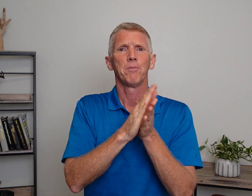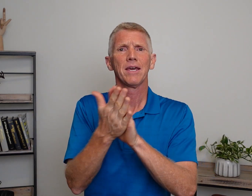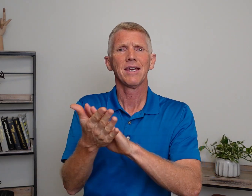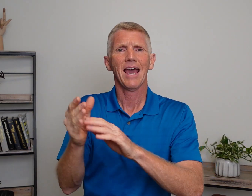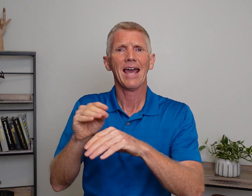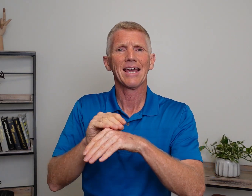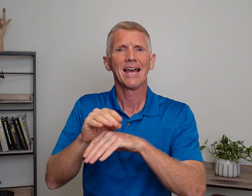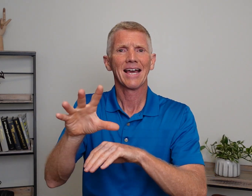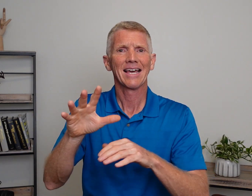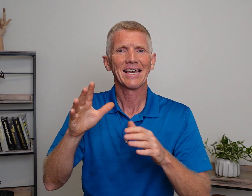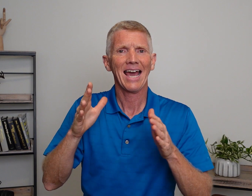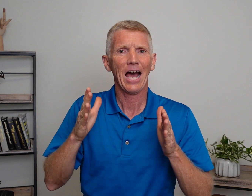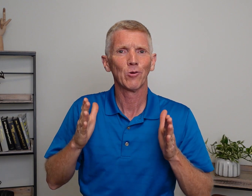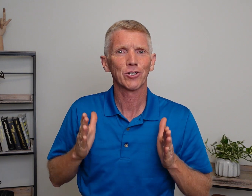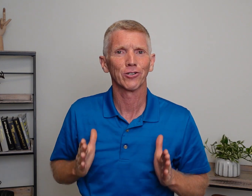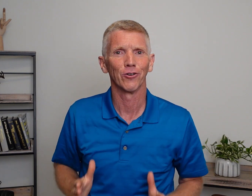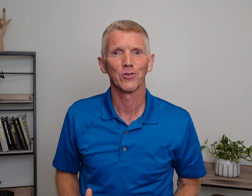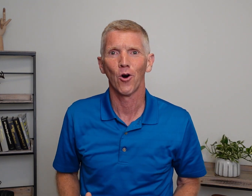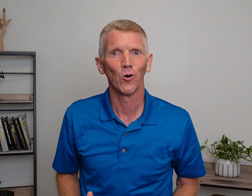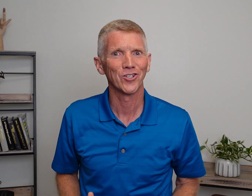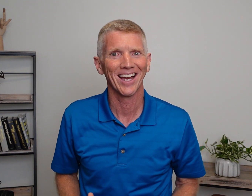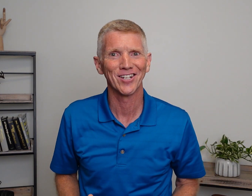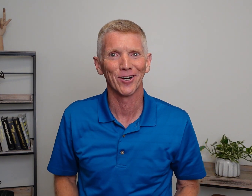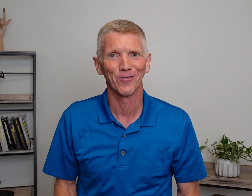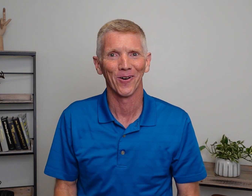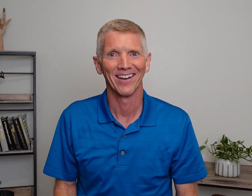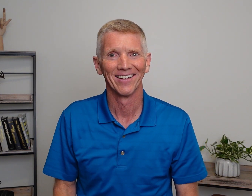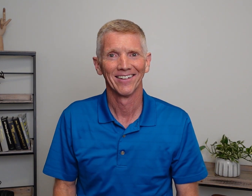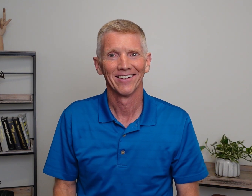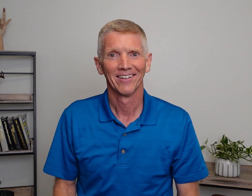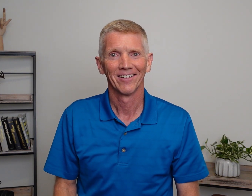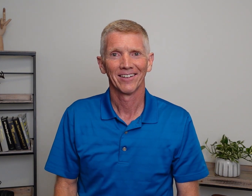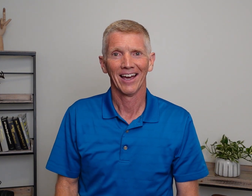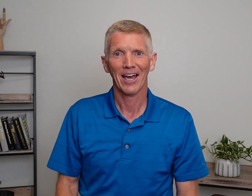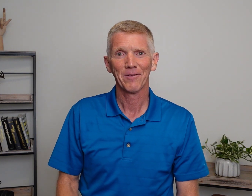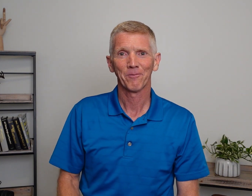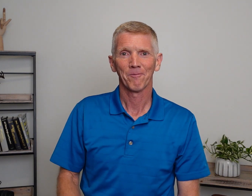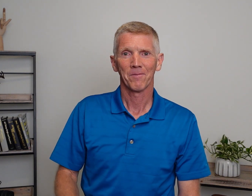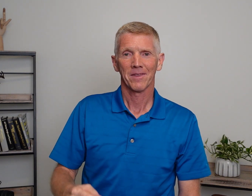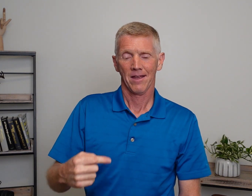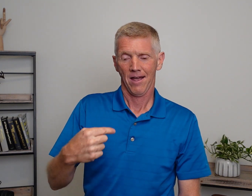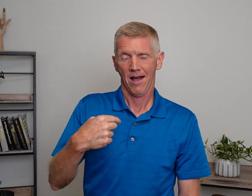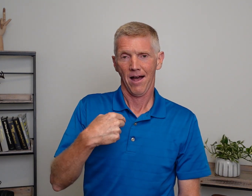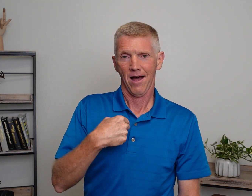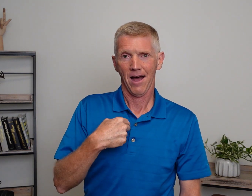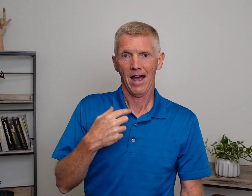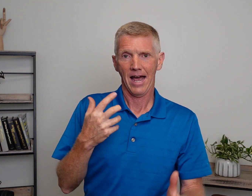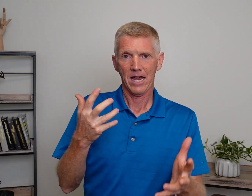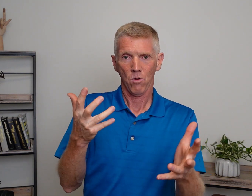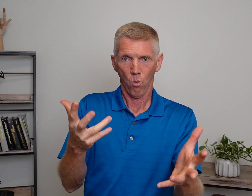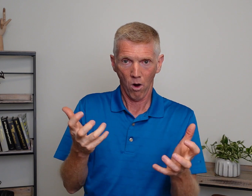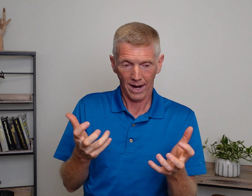be a counselor. There's a whole sentence there for you. Okay? I want.